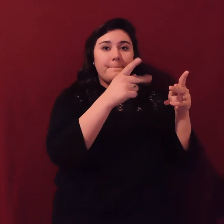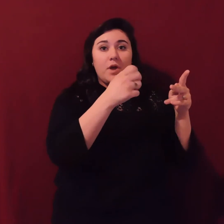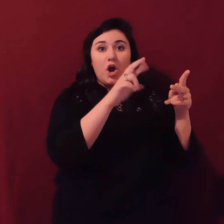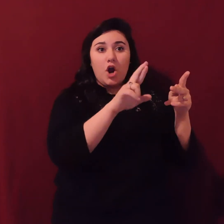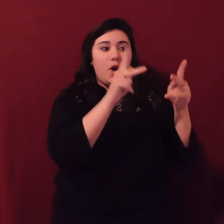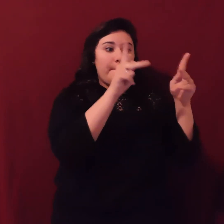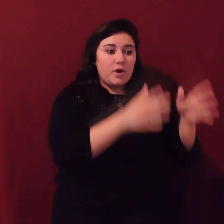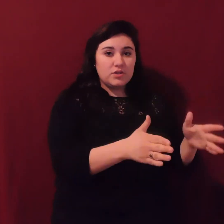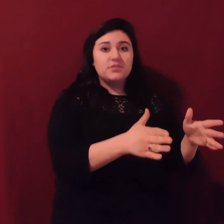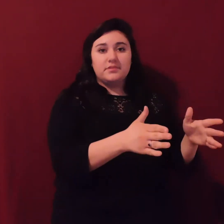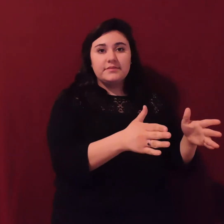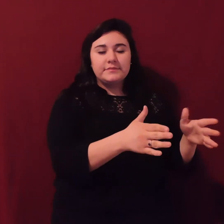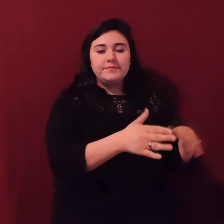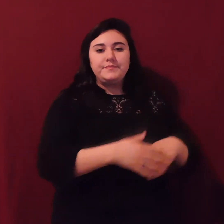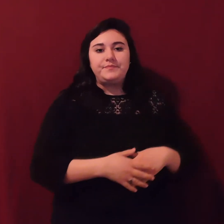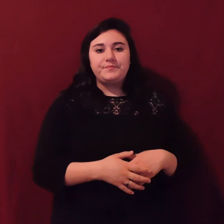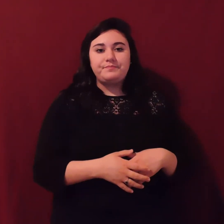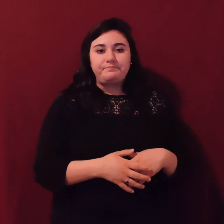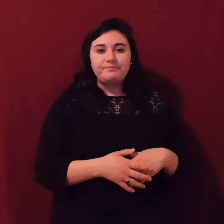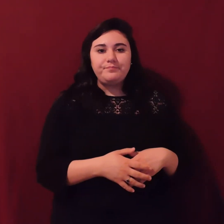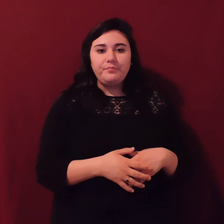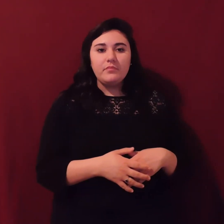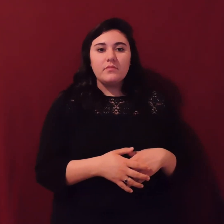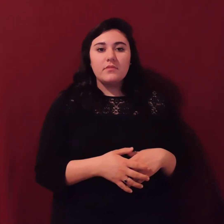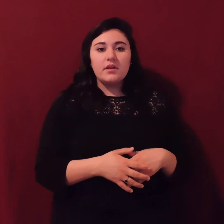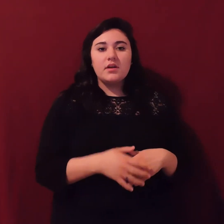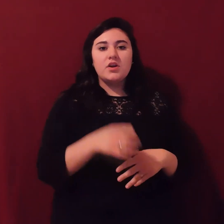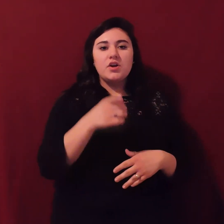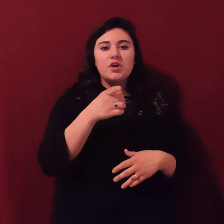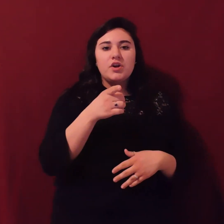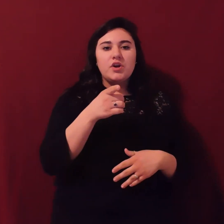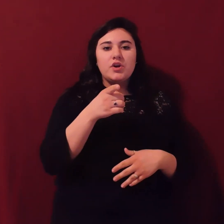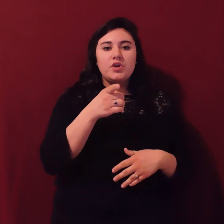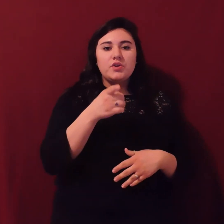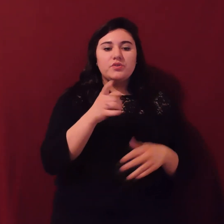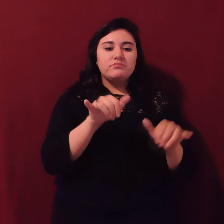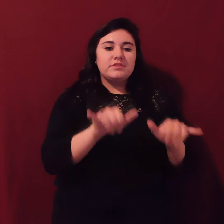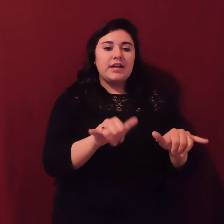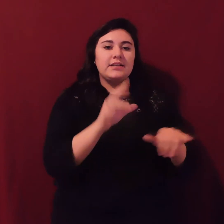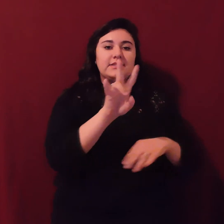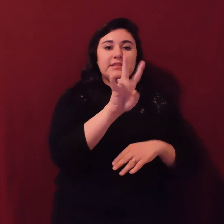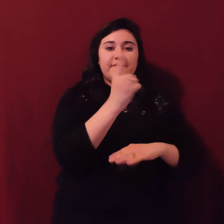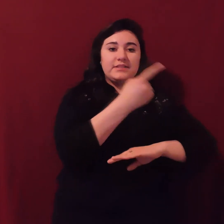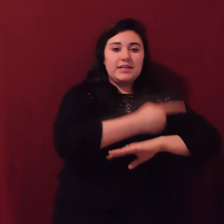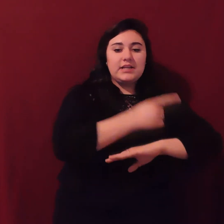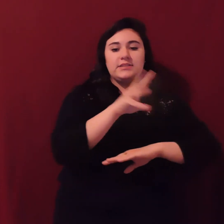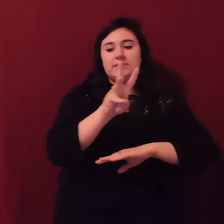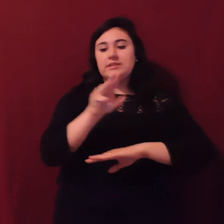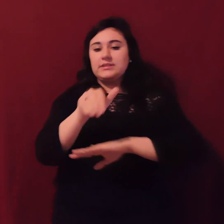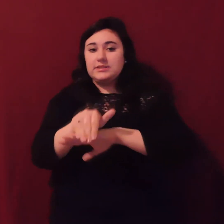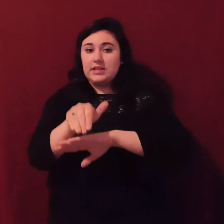cruise, and you'd be looking at seven days, six nights. Does this sound like where you want them to do?